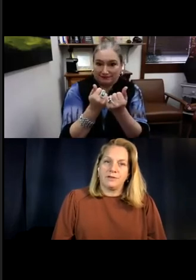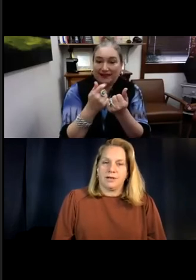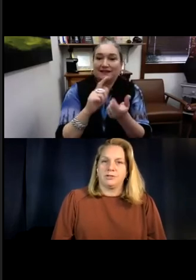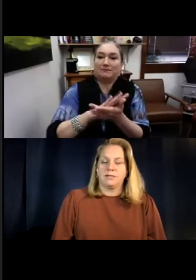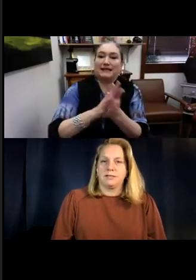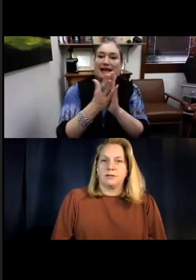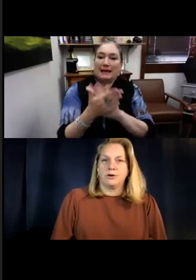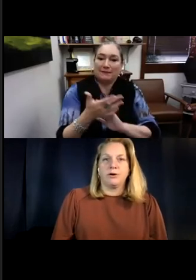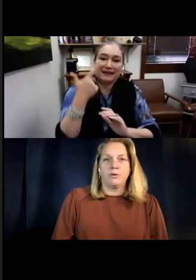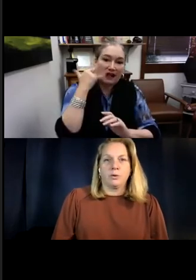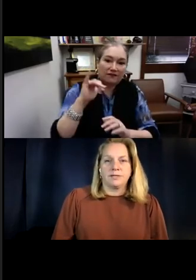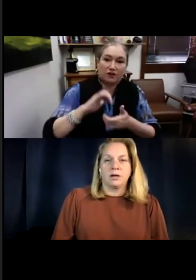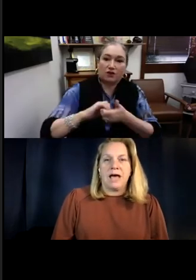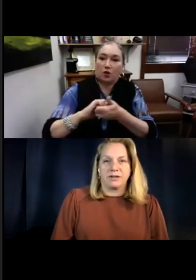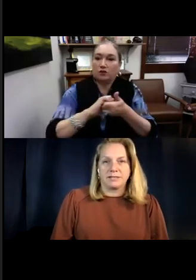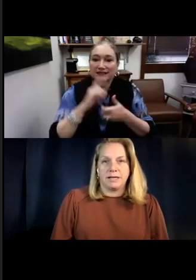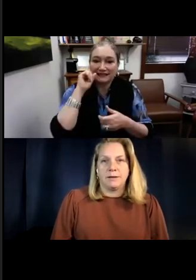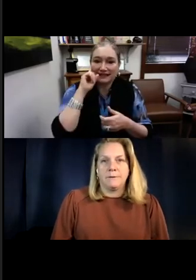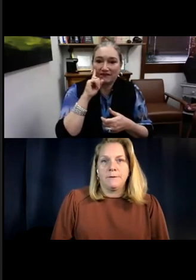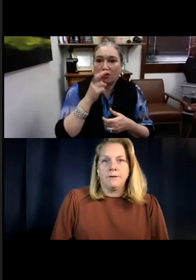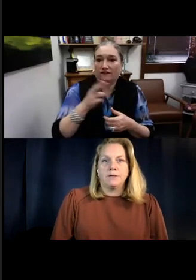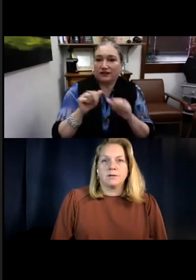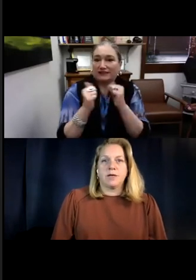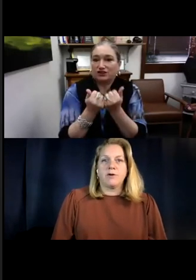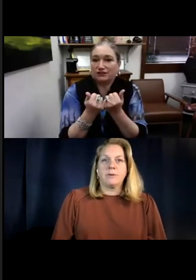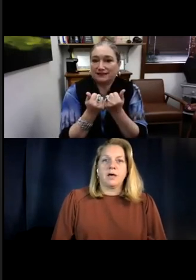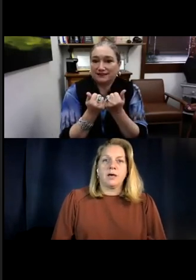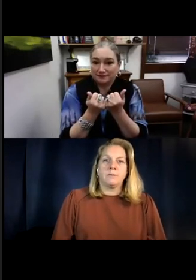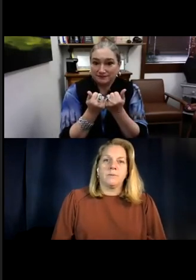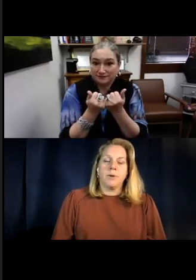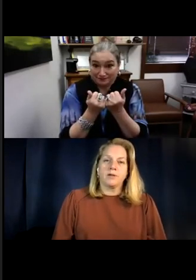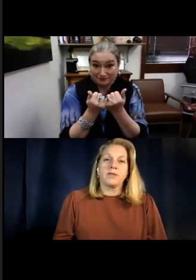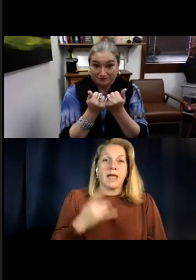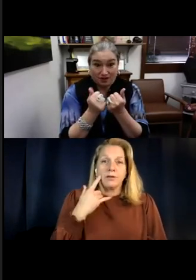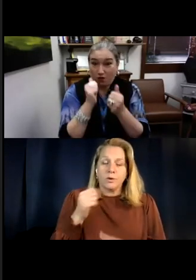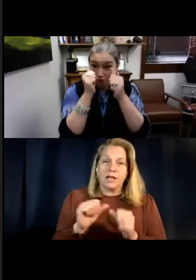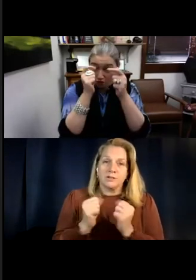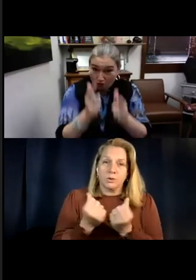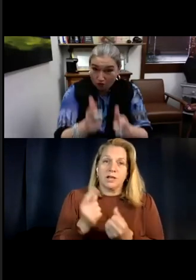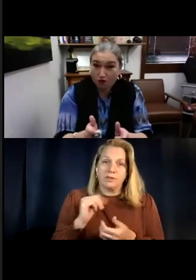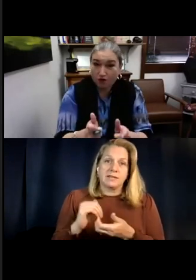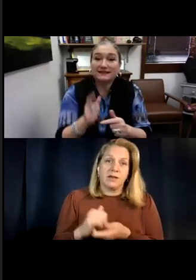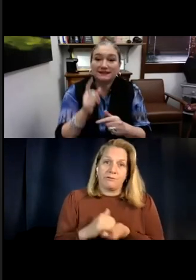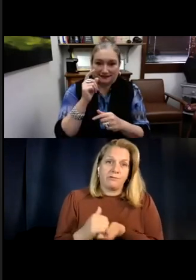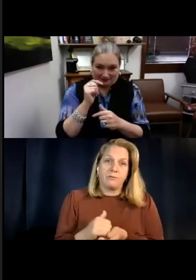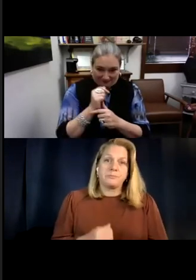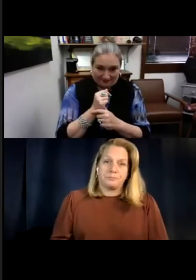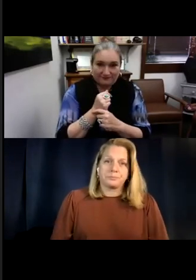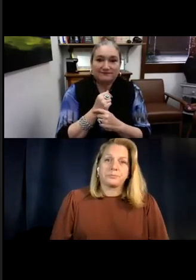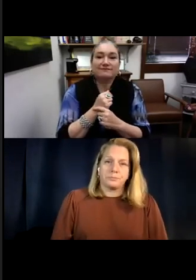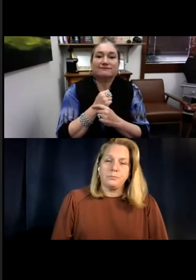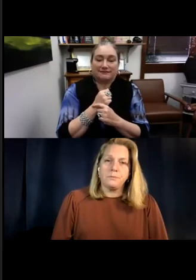sister agencies. They're all focusing on advocacy. So they've all become part of the California Association for the Deaf.